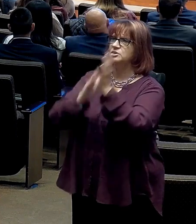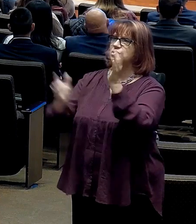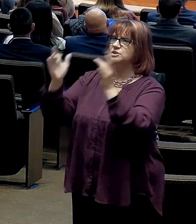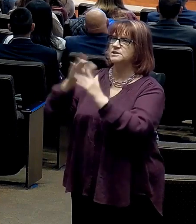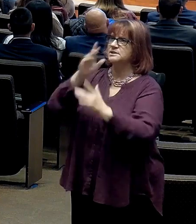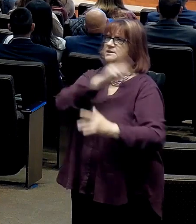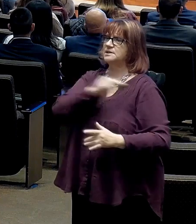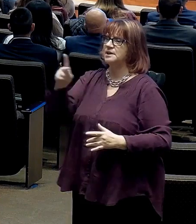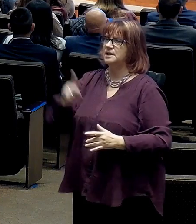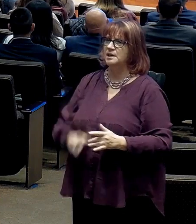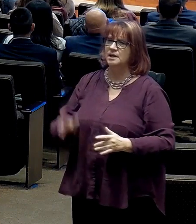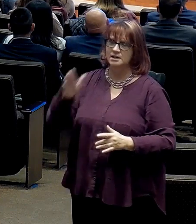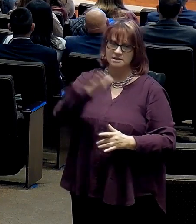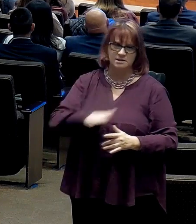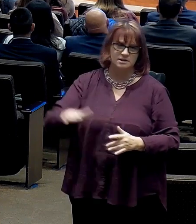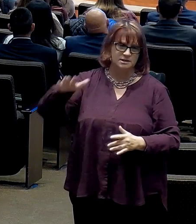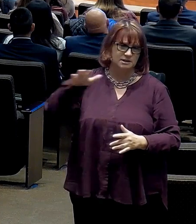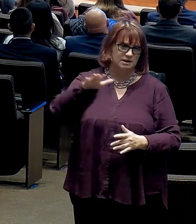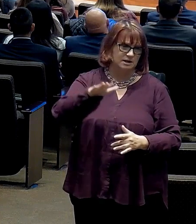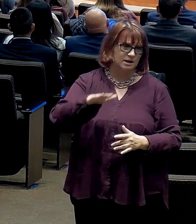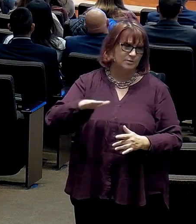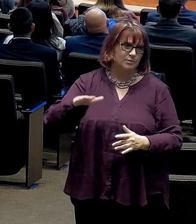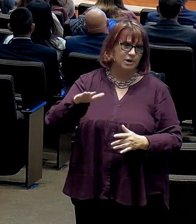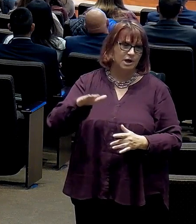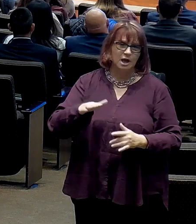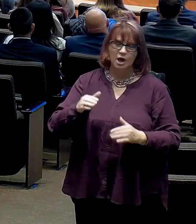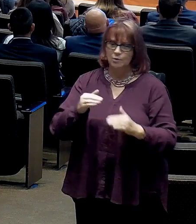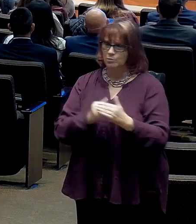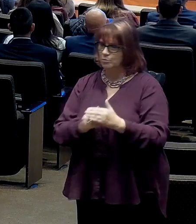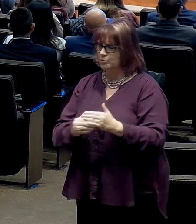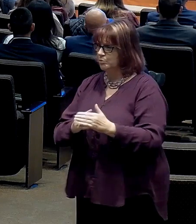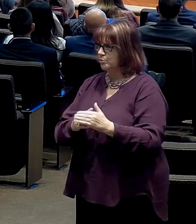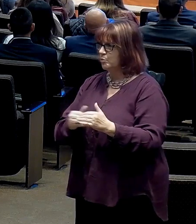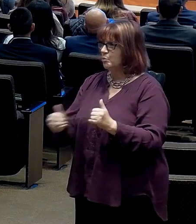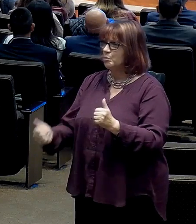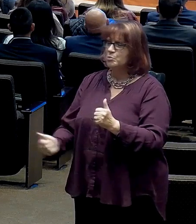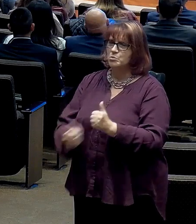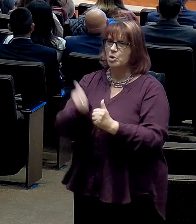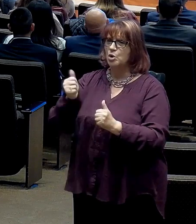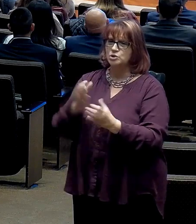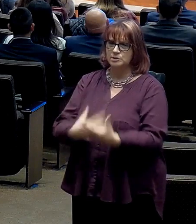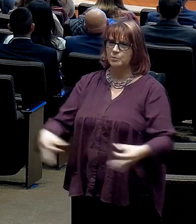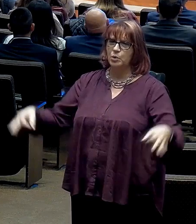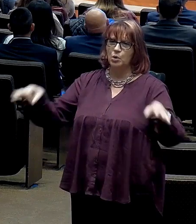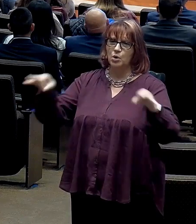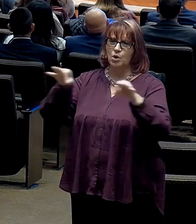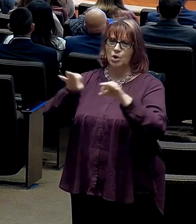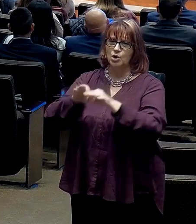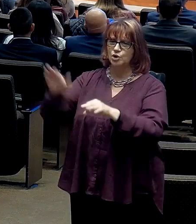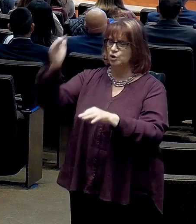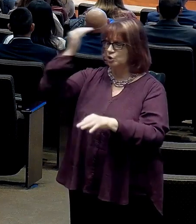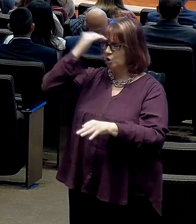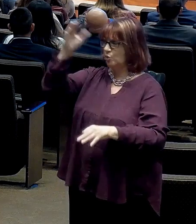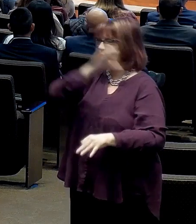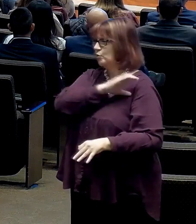Over all else, go Christ and make Him Lord. Lift up the